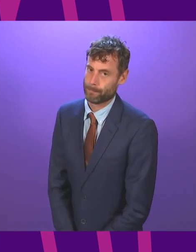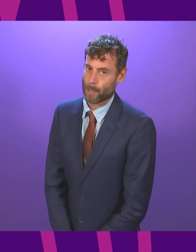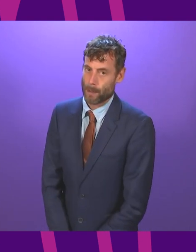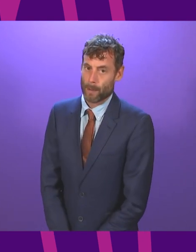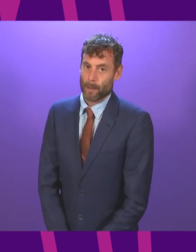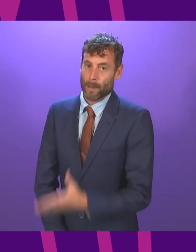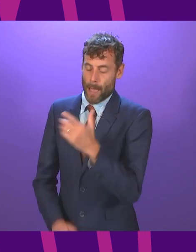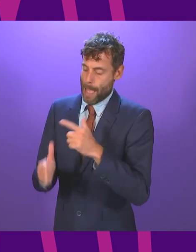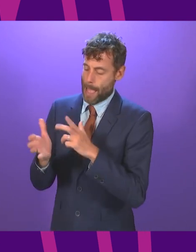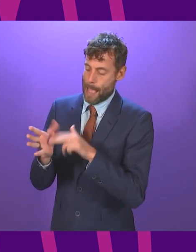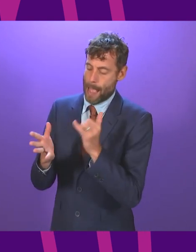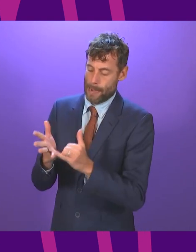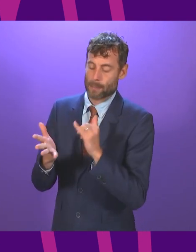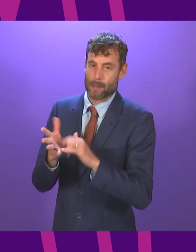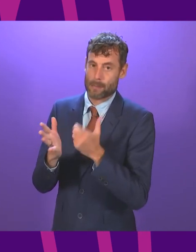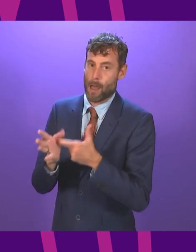Anna Salah.